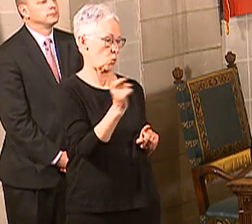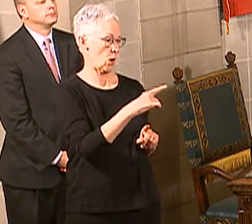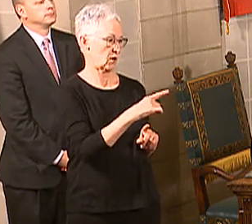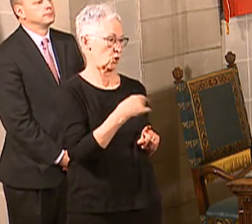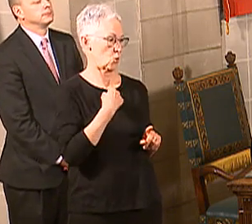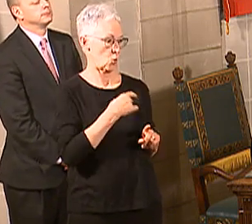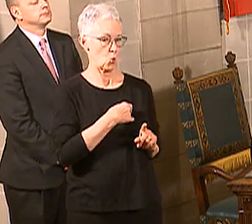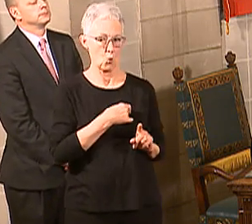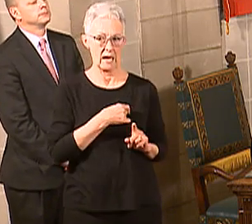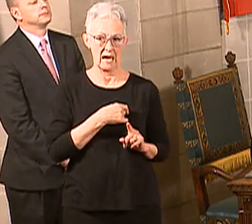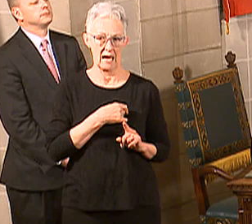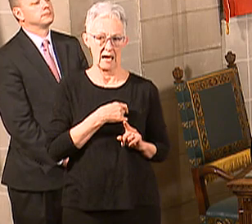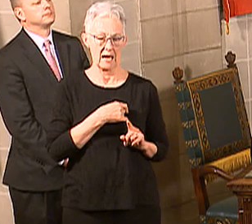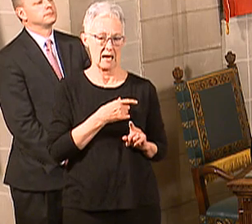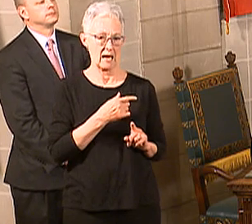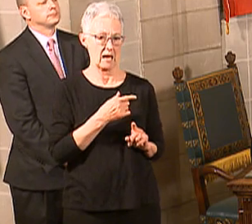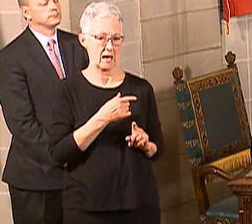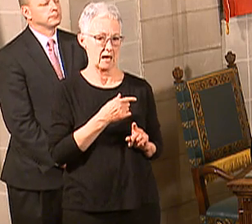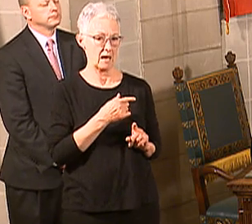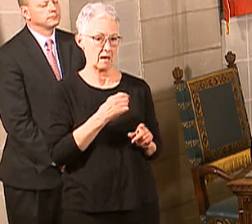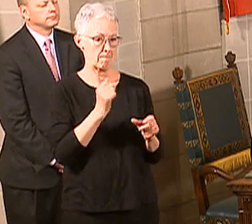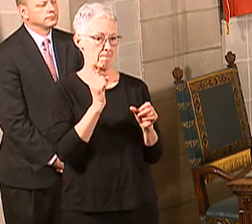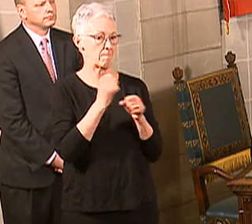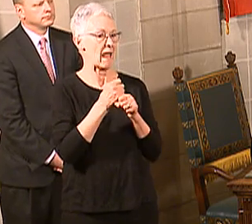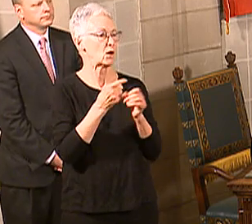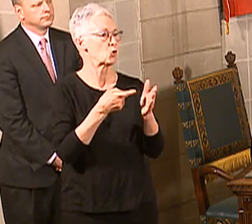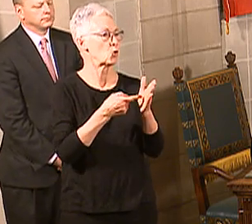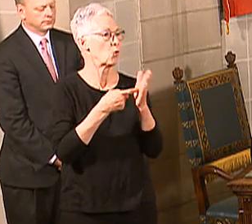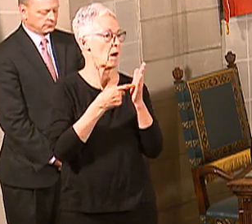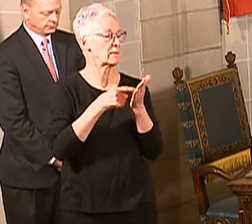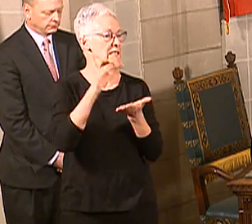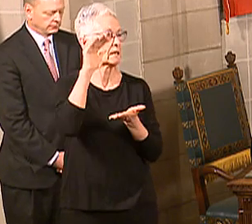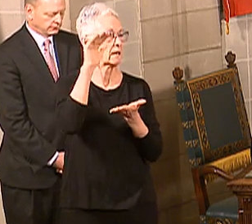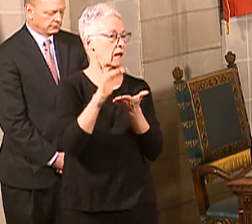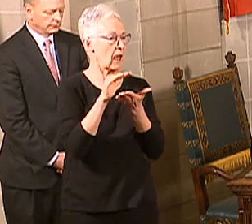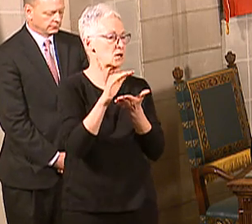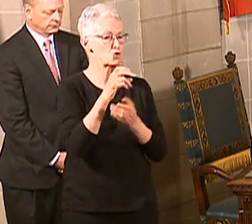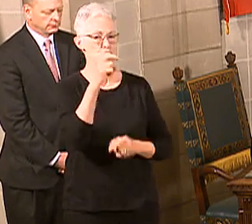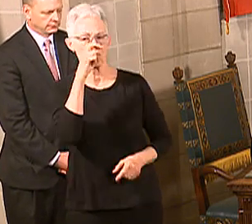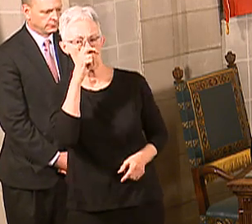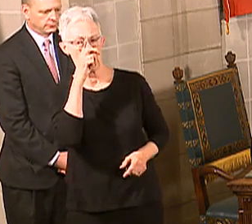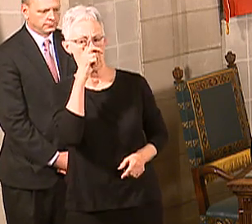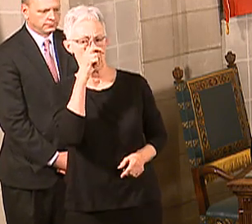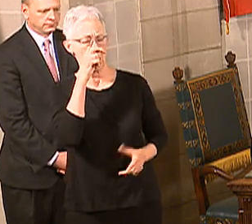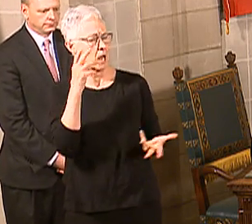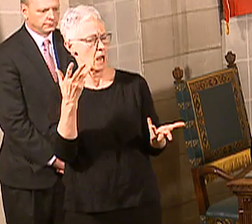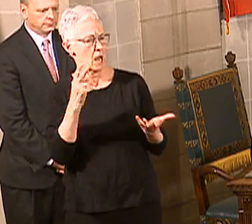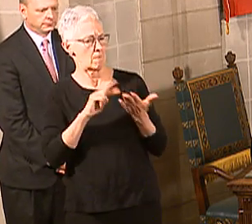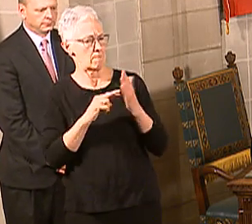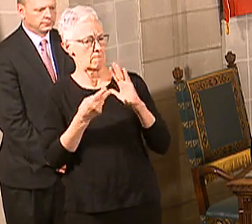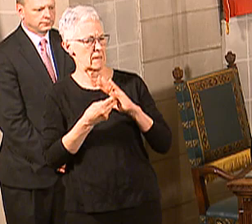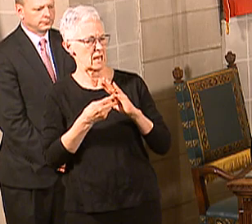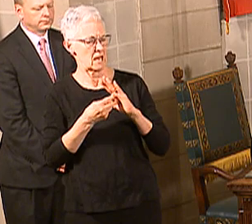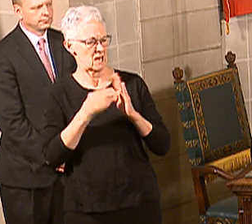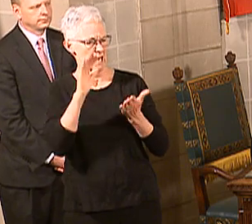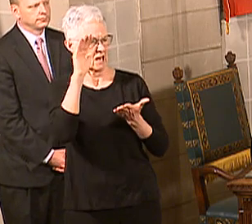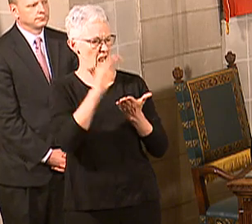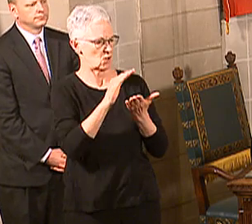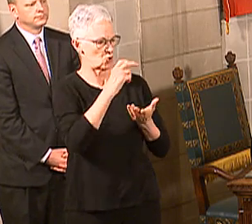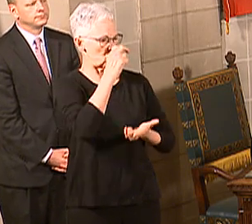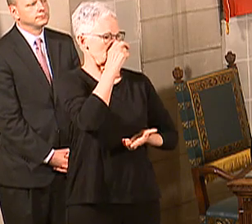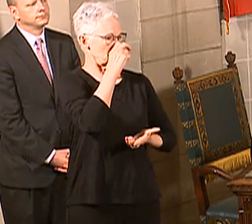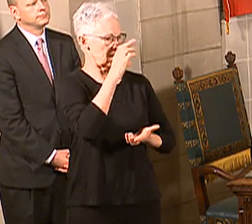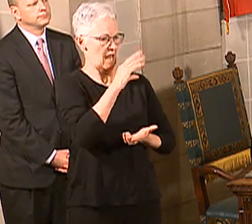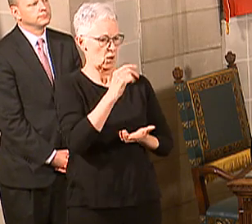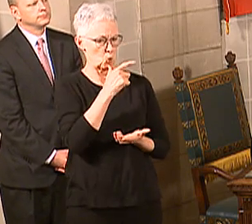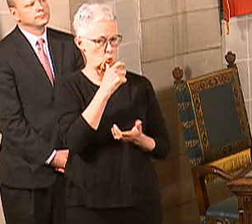the requirements for bedside caregivers and what was the old requirement and what might this allow. So specifically in